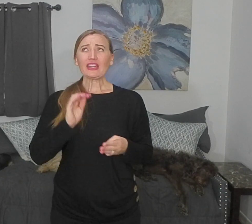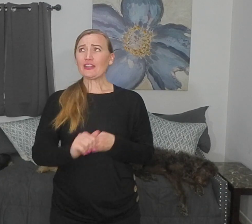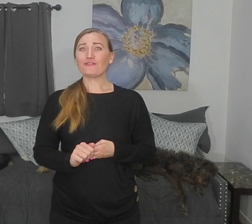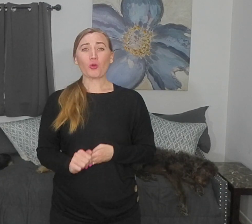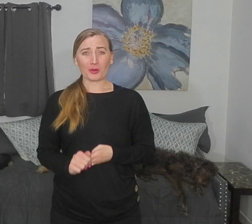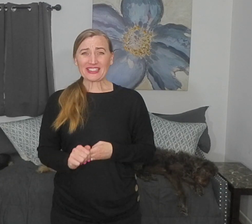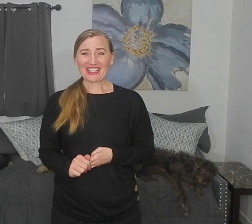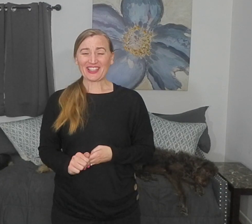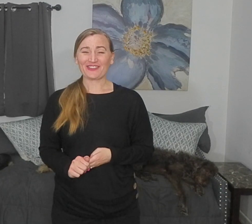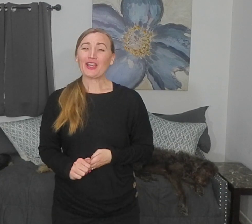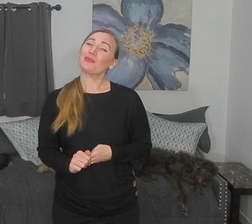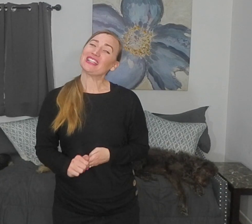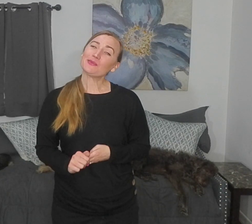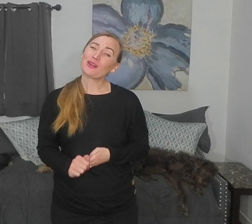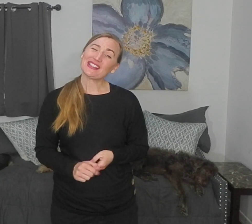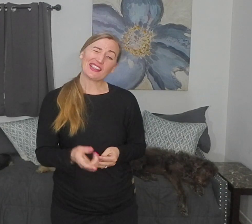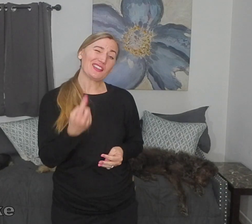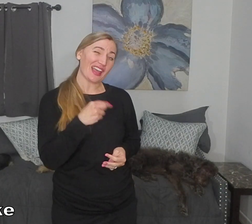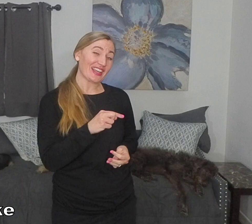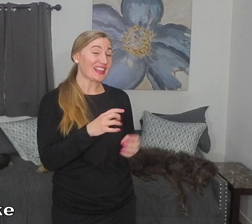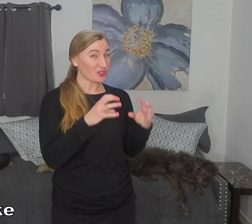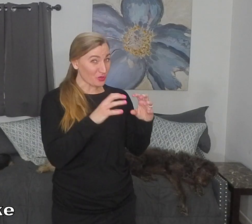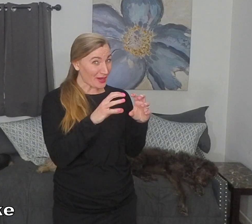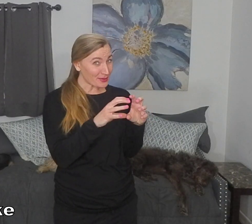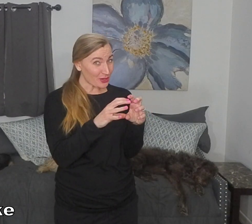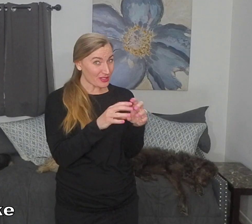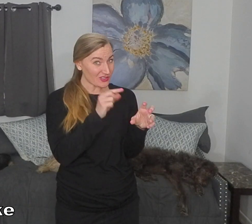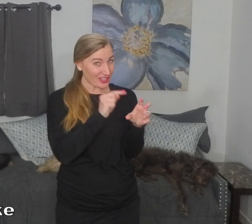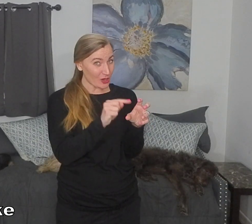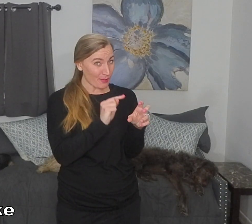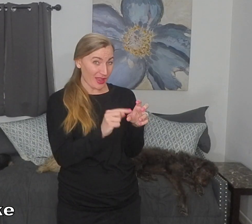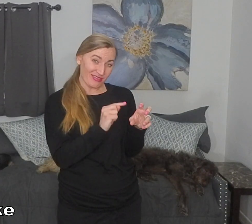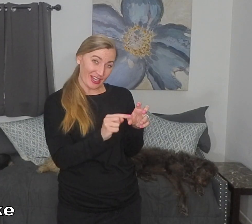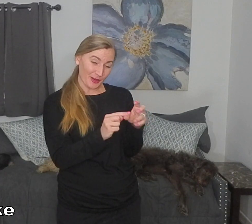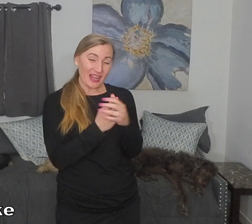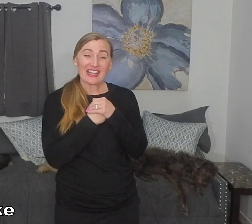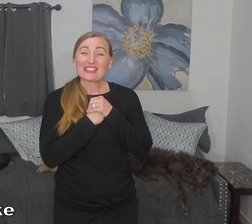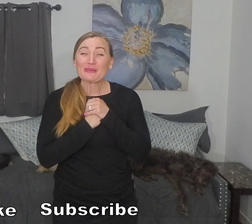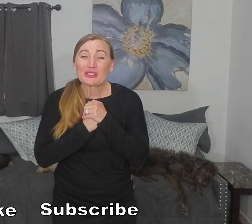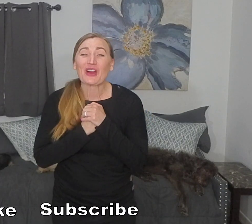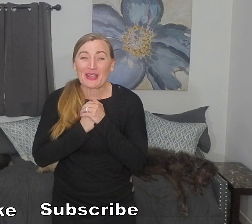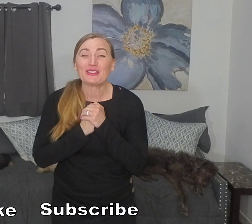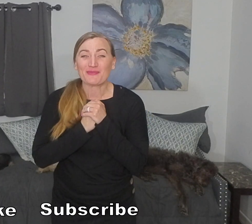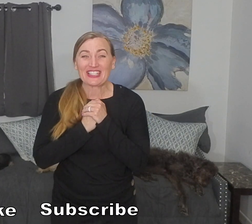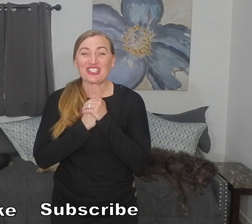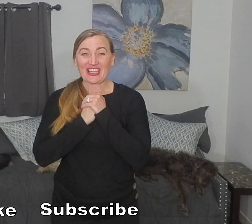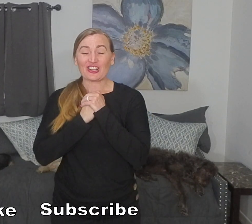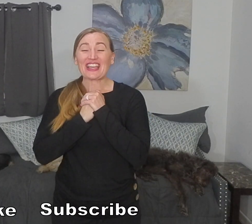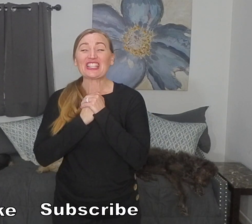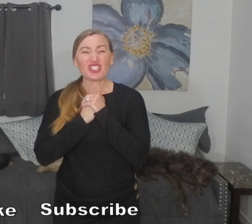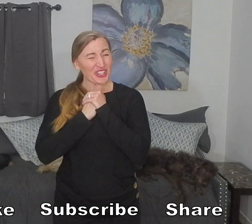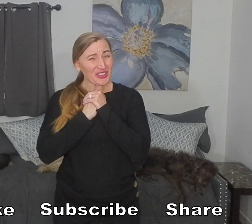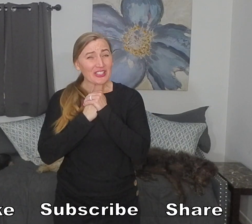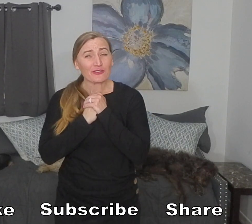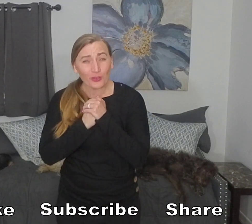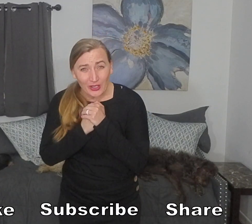informative, please press the like, that's right below this video button there. Subscribe to my channel and then share these free